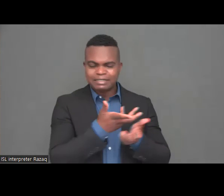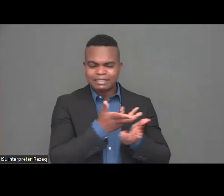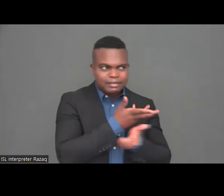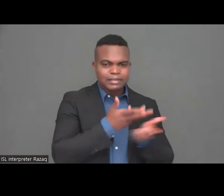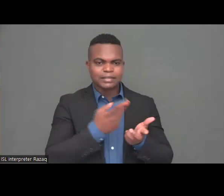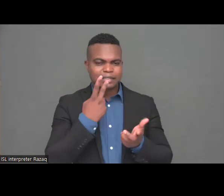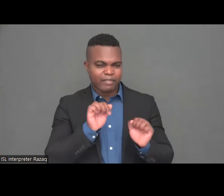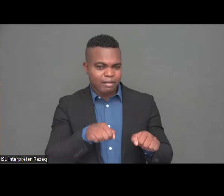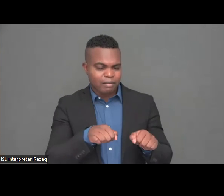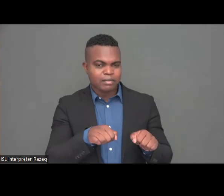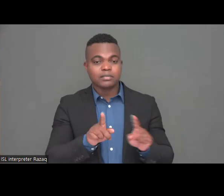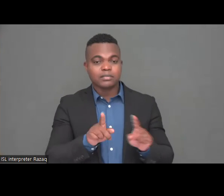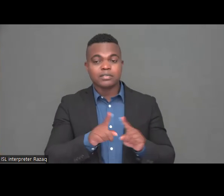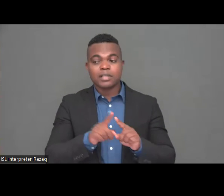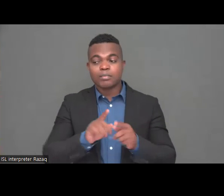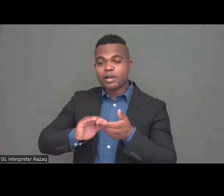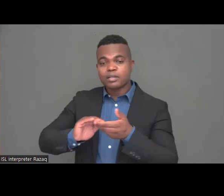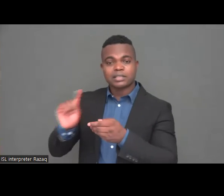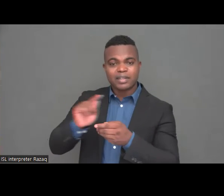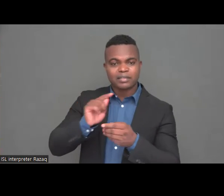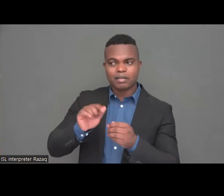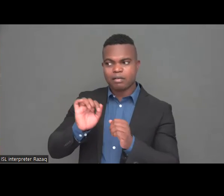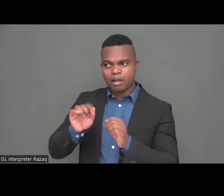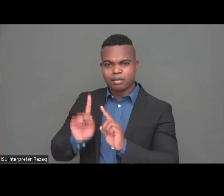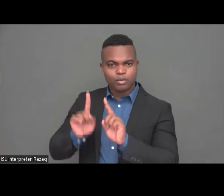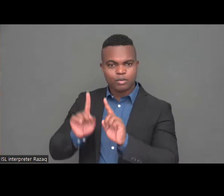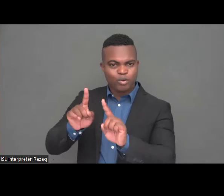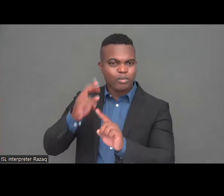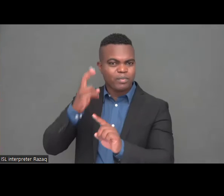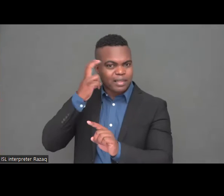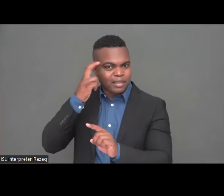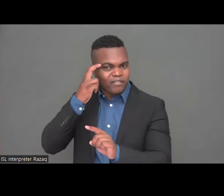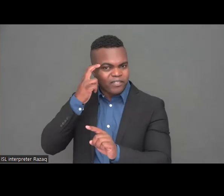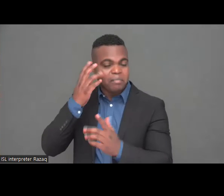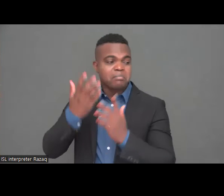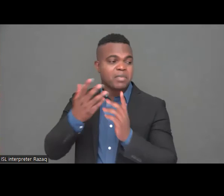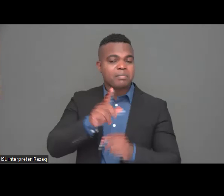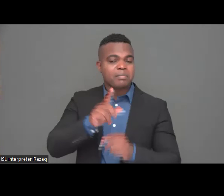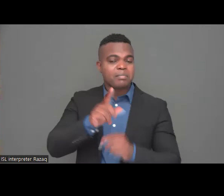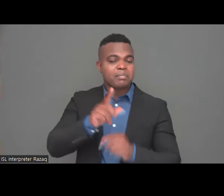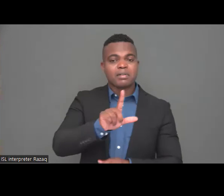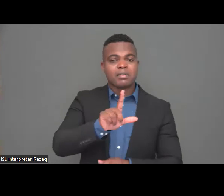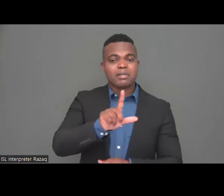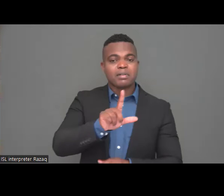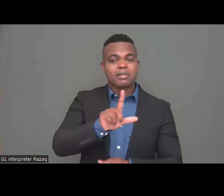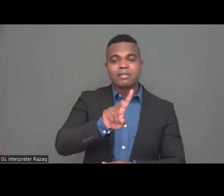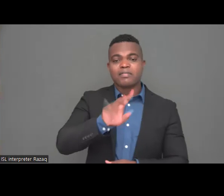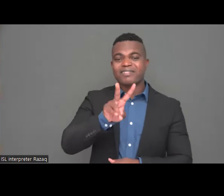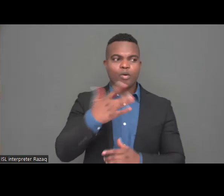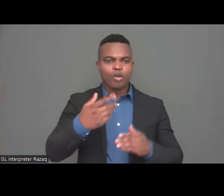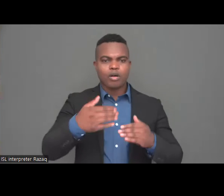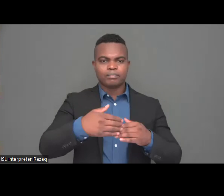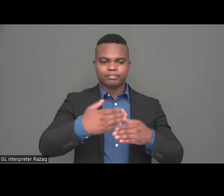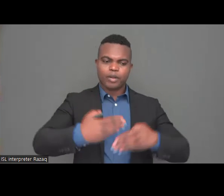or to border of Poland not going into Ukraine because it's very dangerous pick up